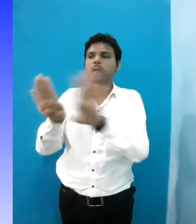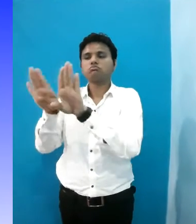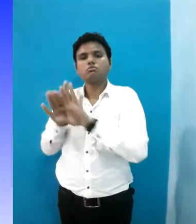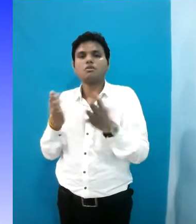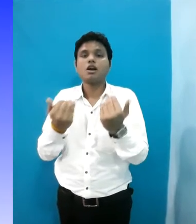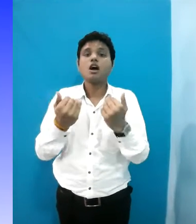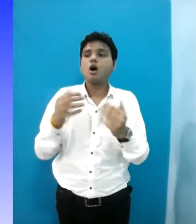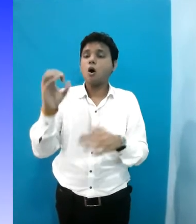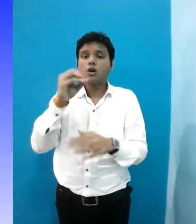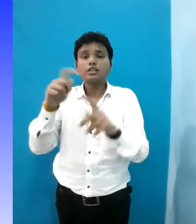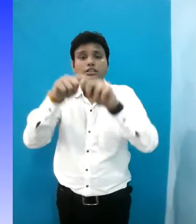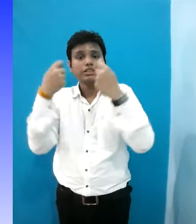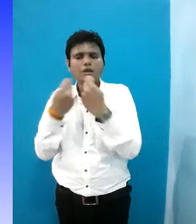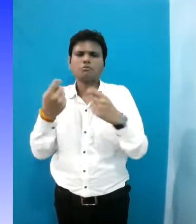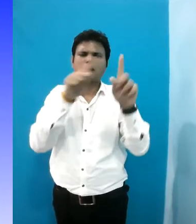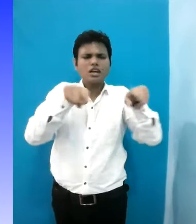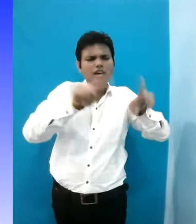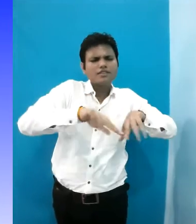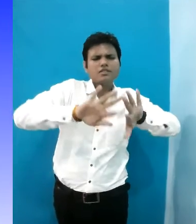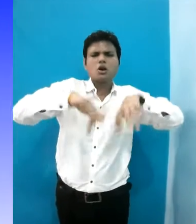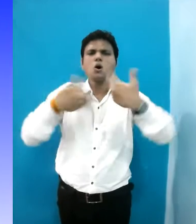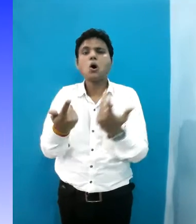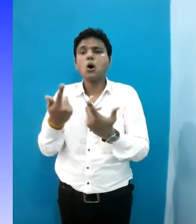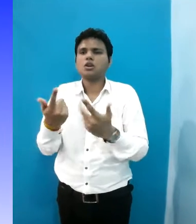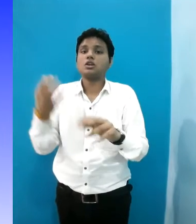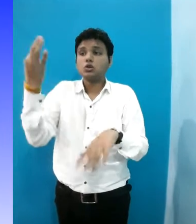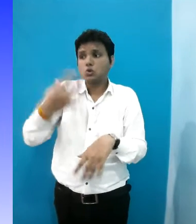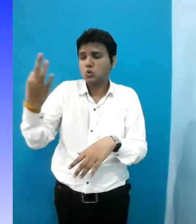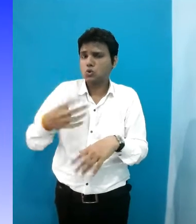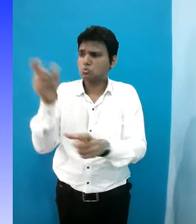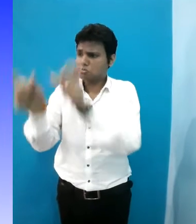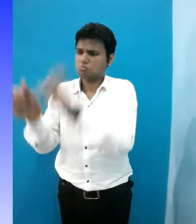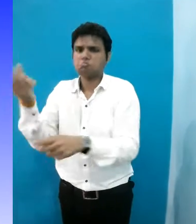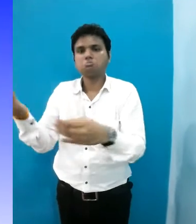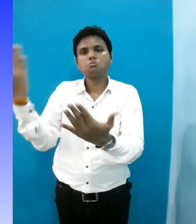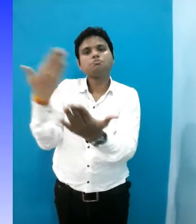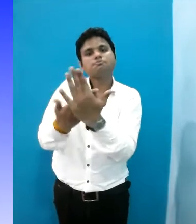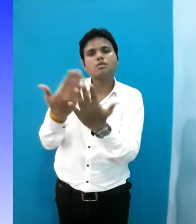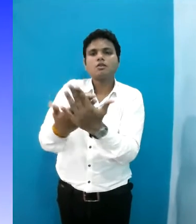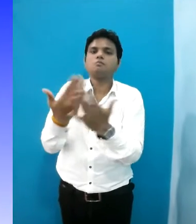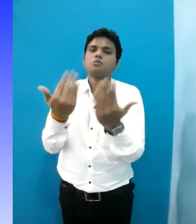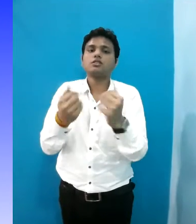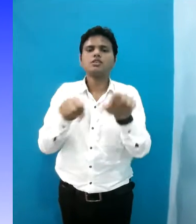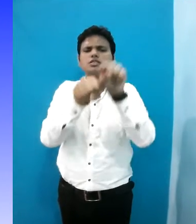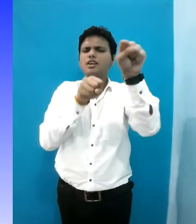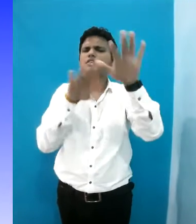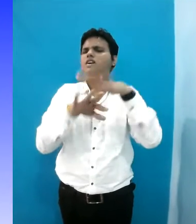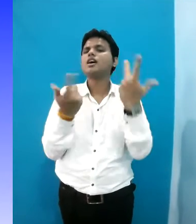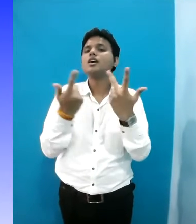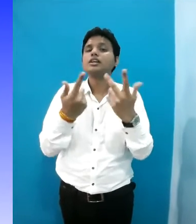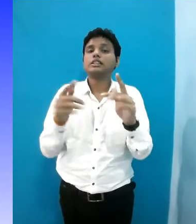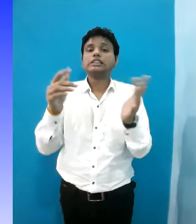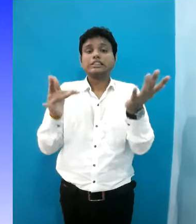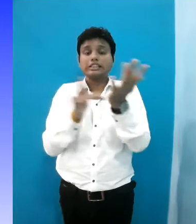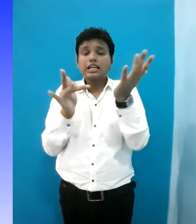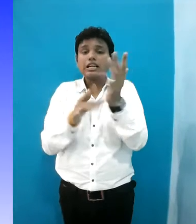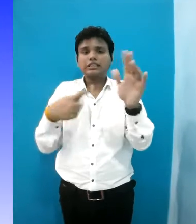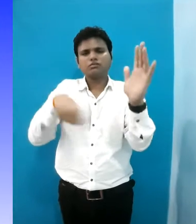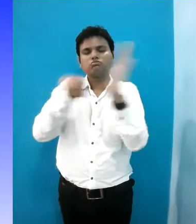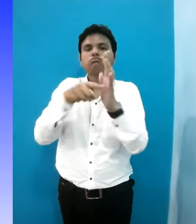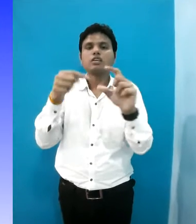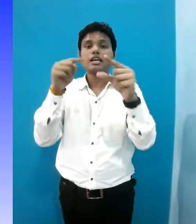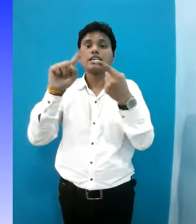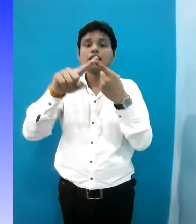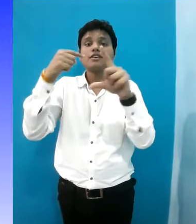Organizing team reserves the right to cancel any registration or consider new registration. Certification Digitally signed